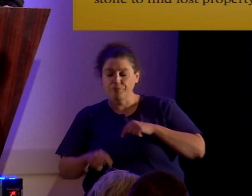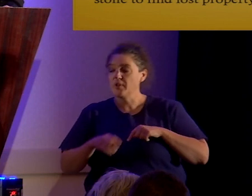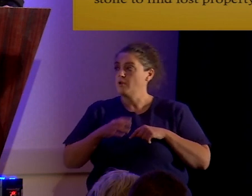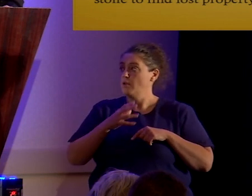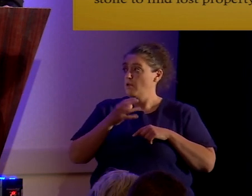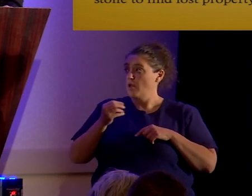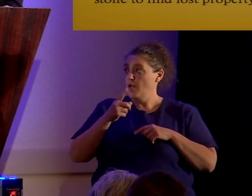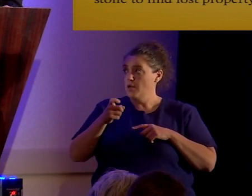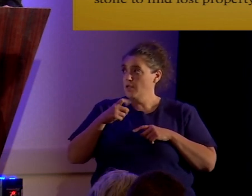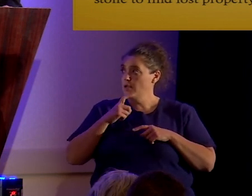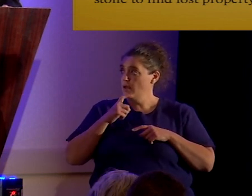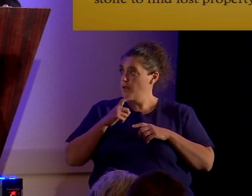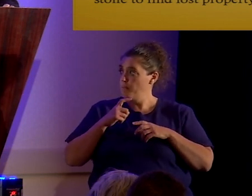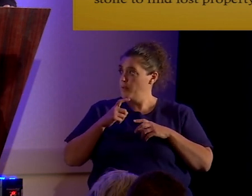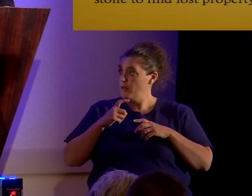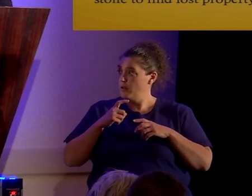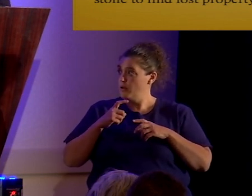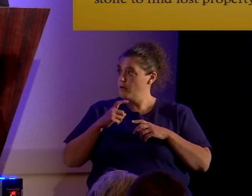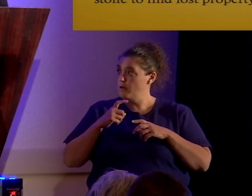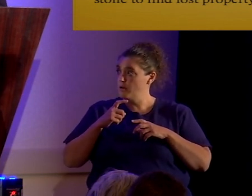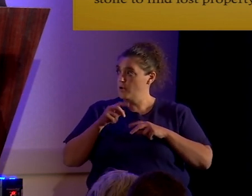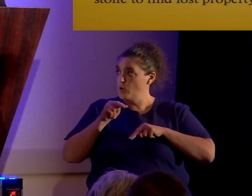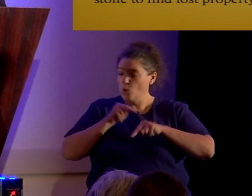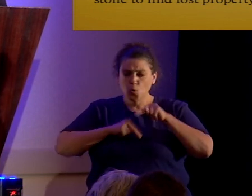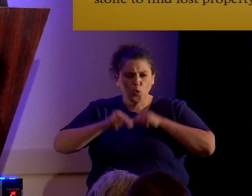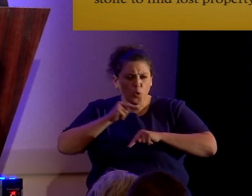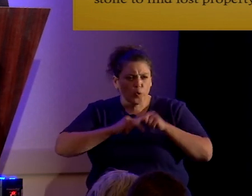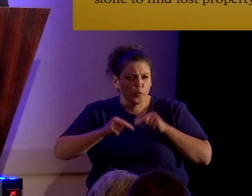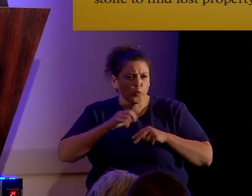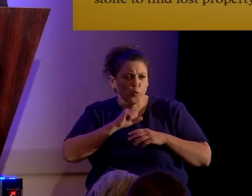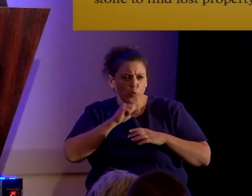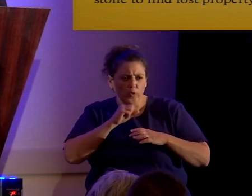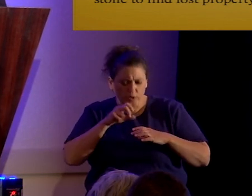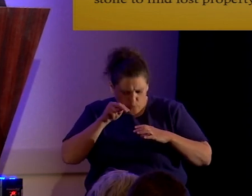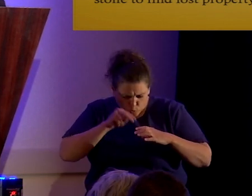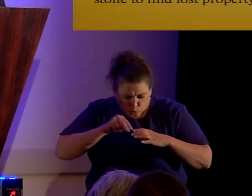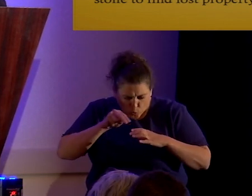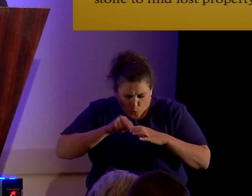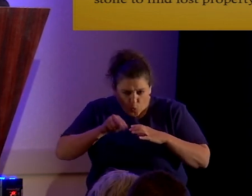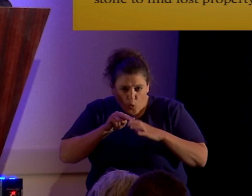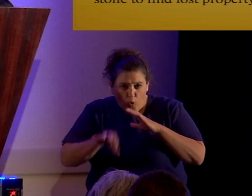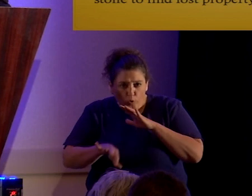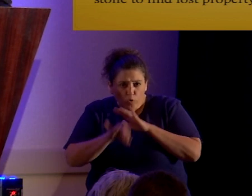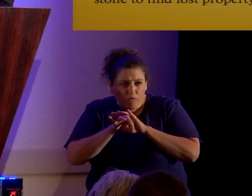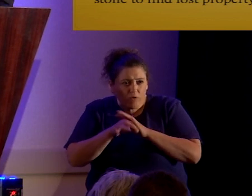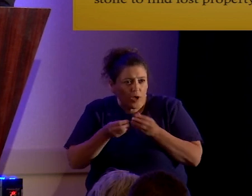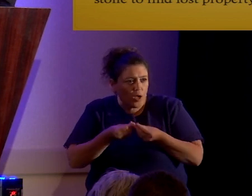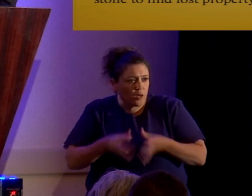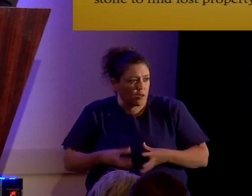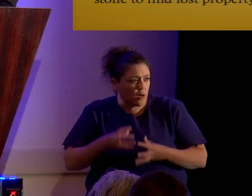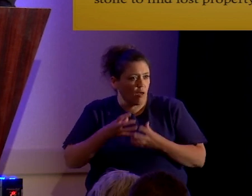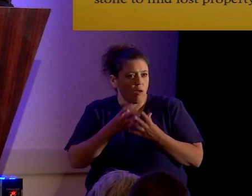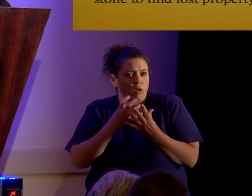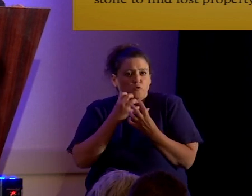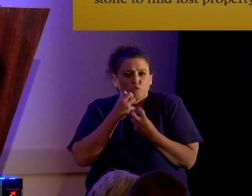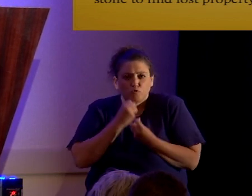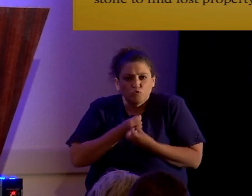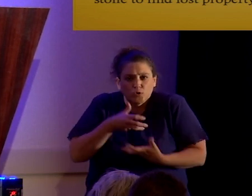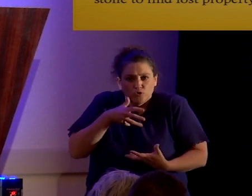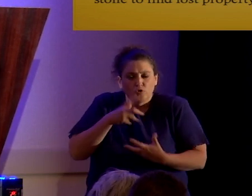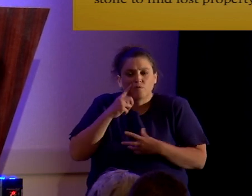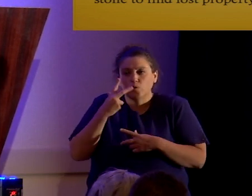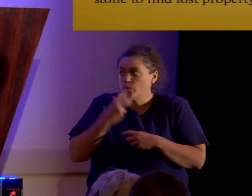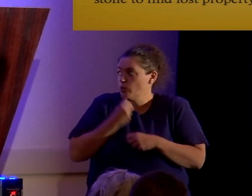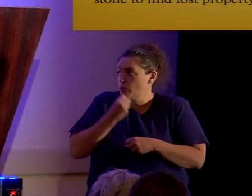been looking through, um, this, uh, stone to find lost property for three years. Uh,